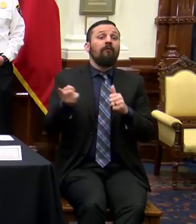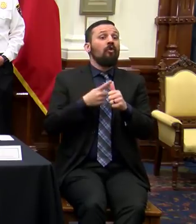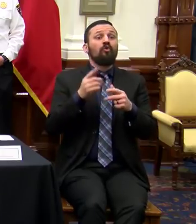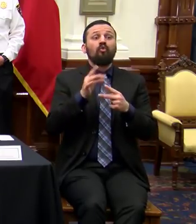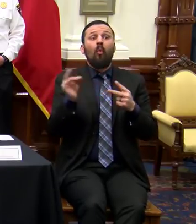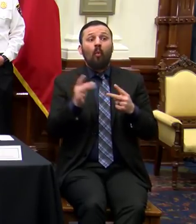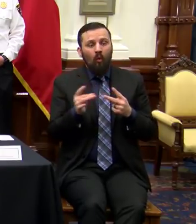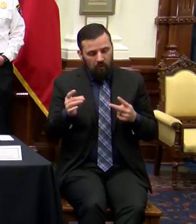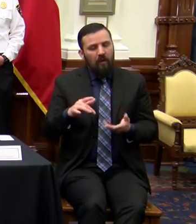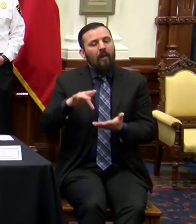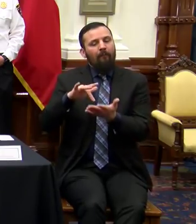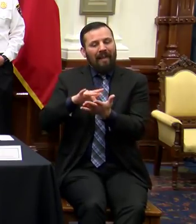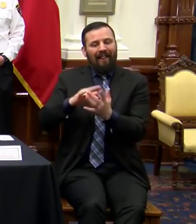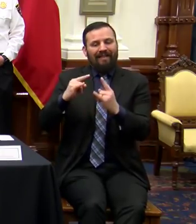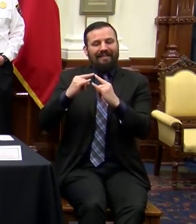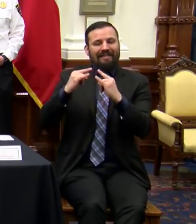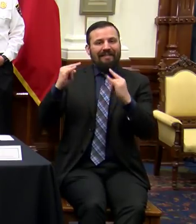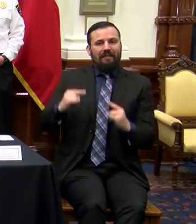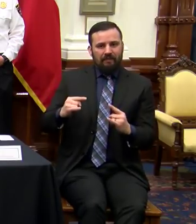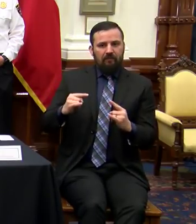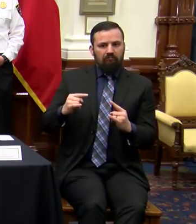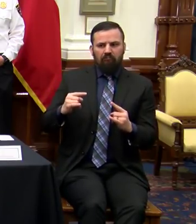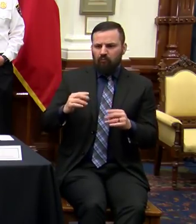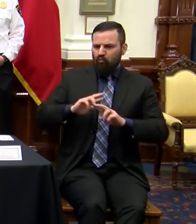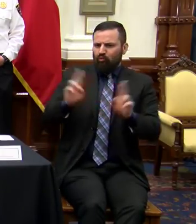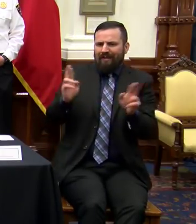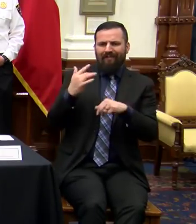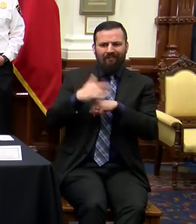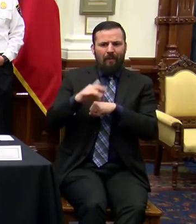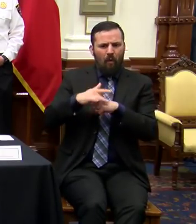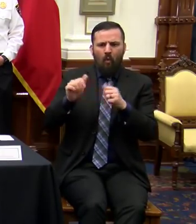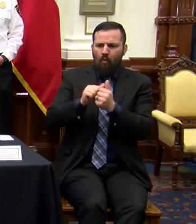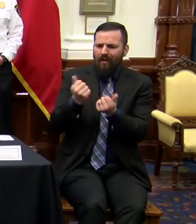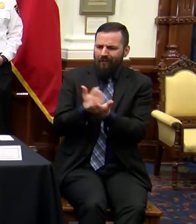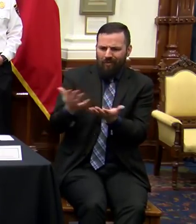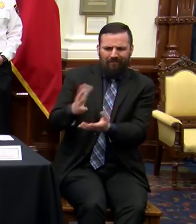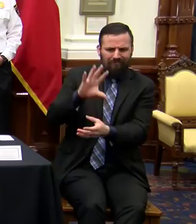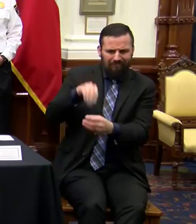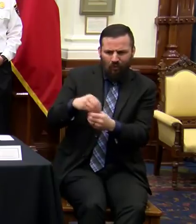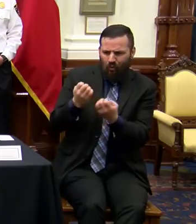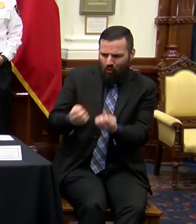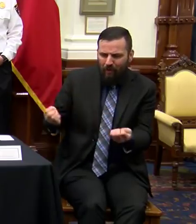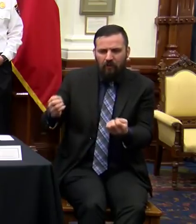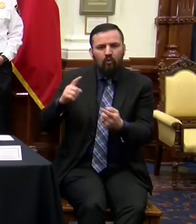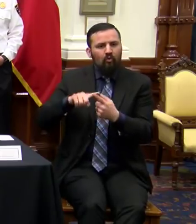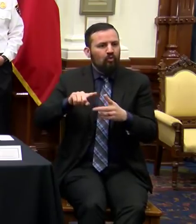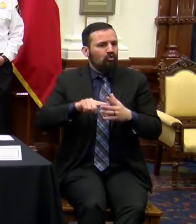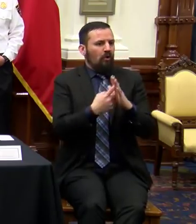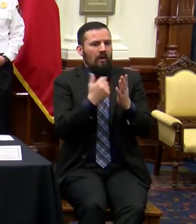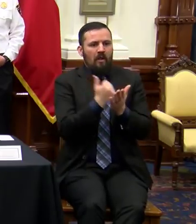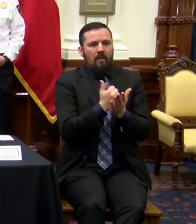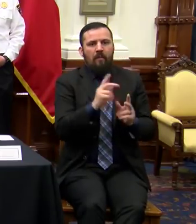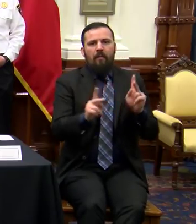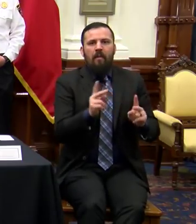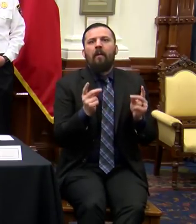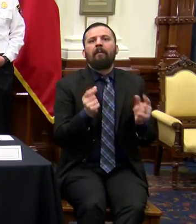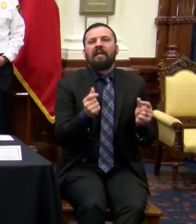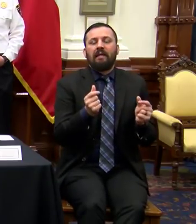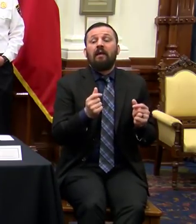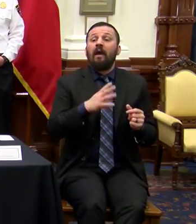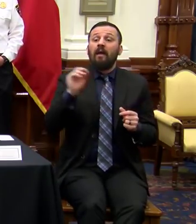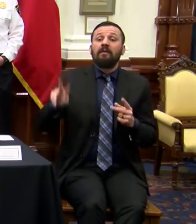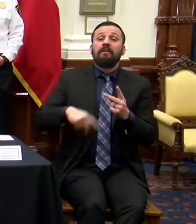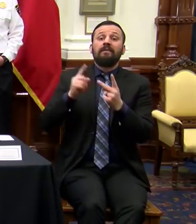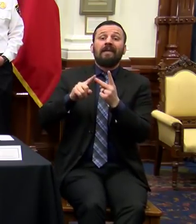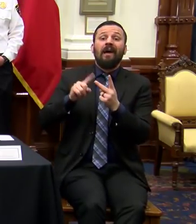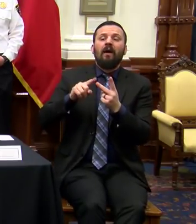would be medical tents that are already available that come fully equipped and fully capable of being able to treat people immediately. And then their second request was